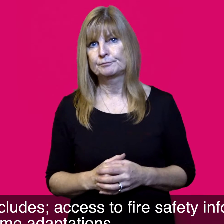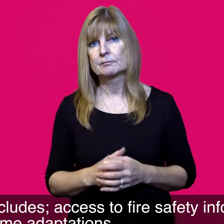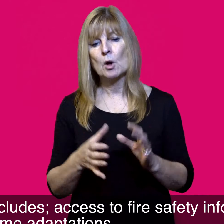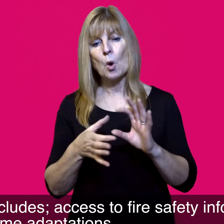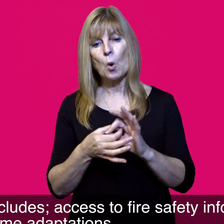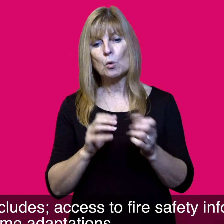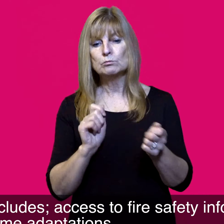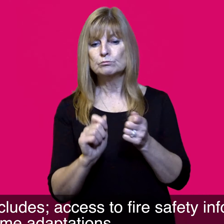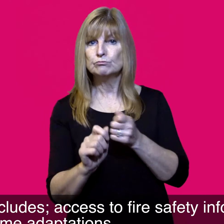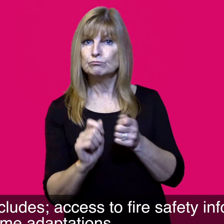adaptations